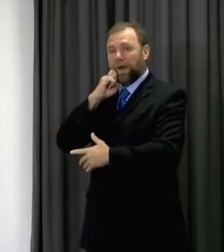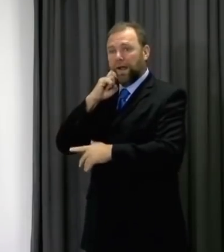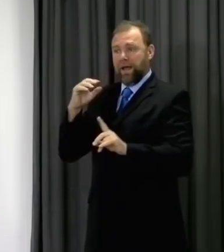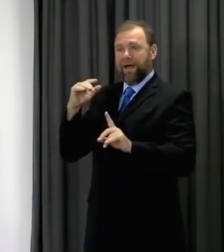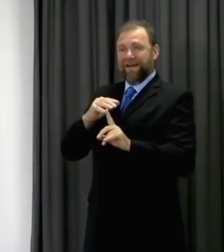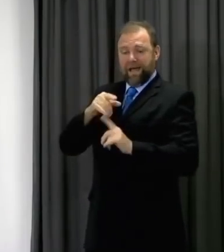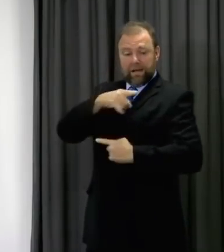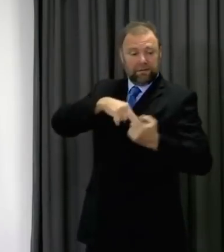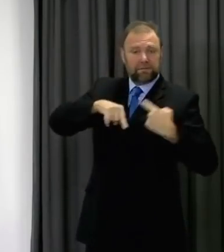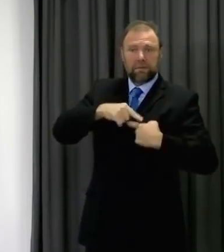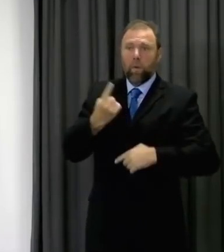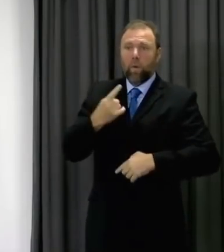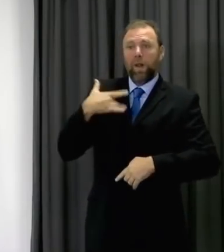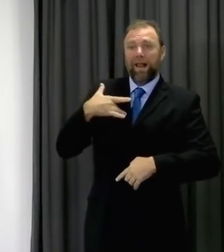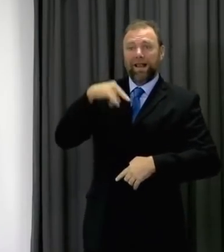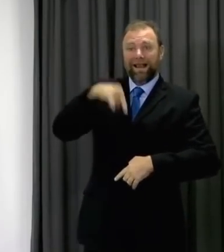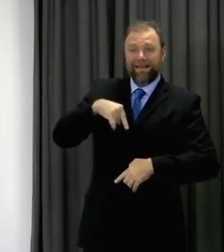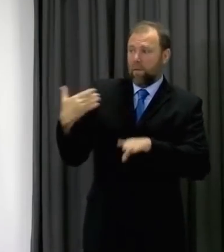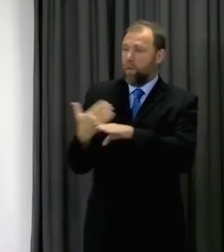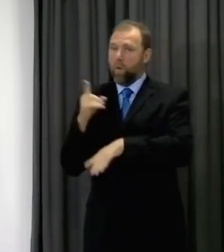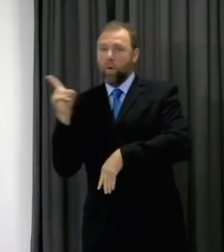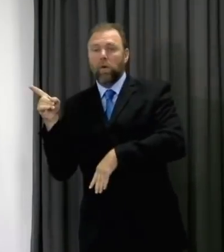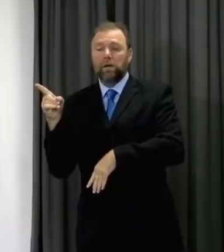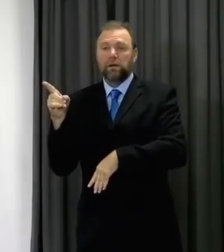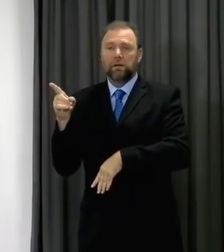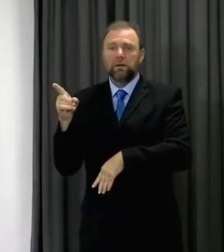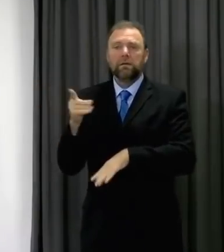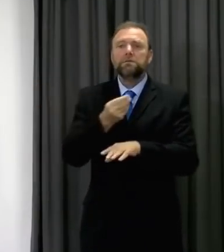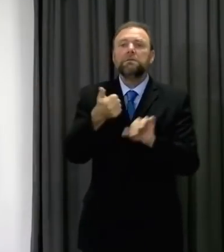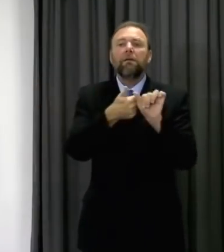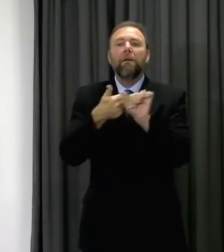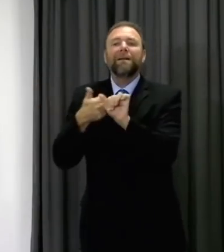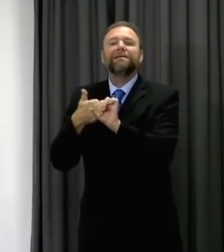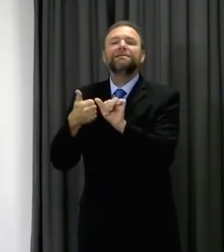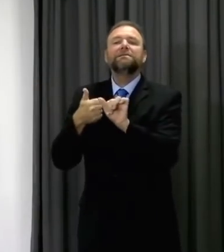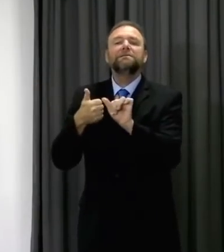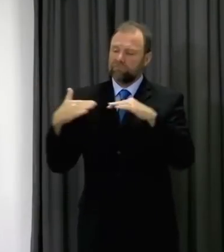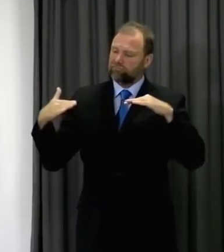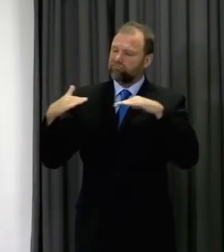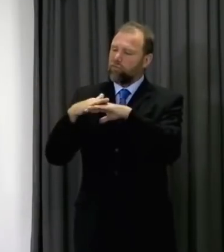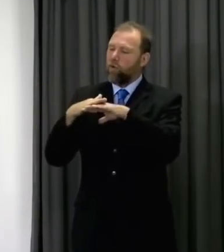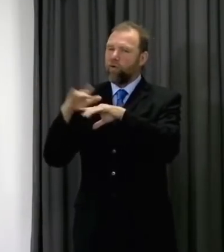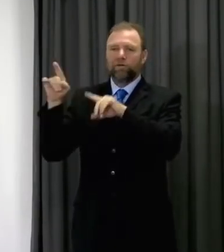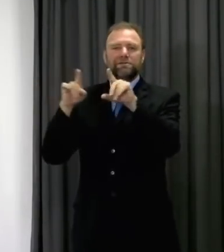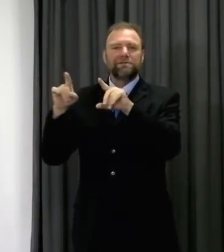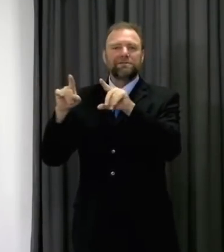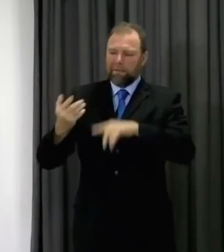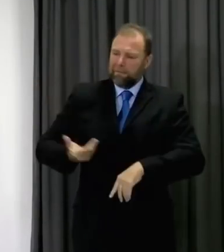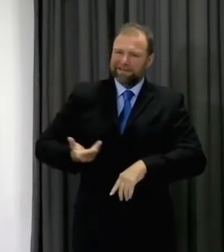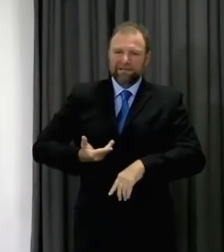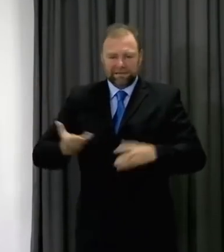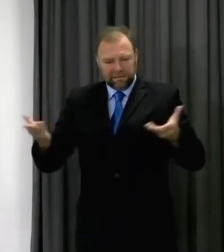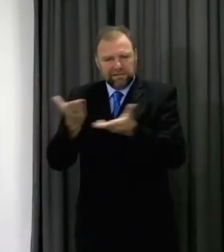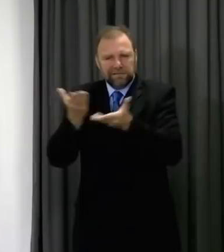in England, on companies operating in both England and Wales and on businesses trading along the